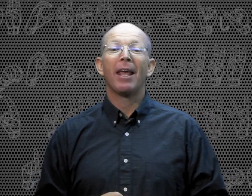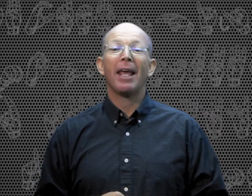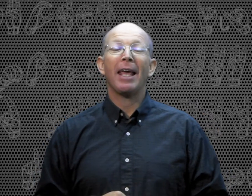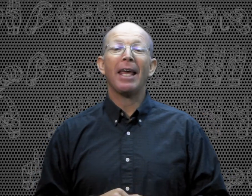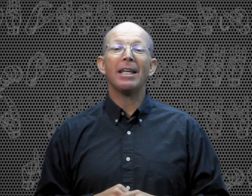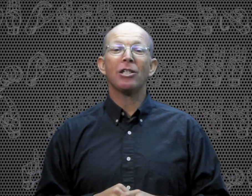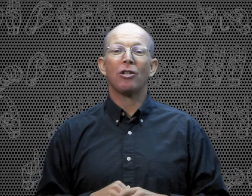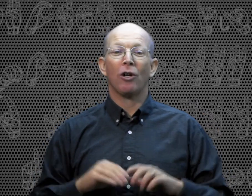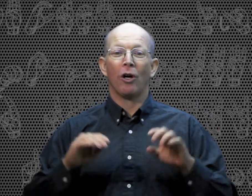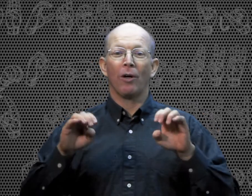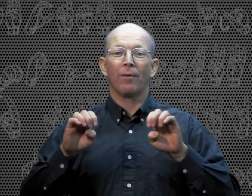Easter.